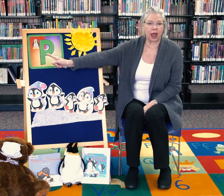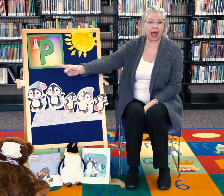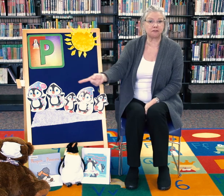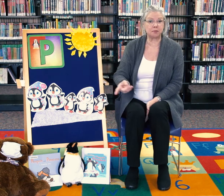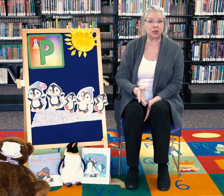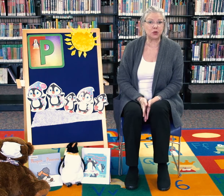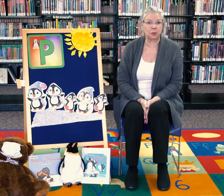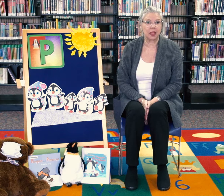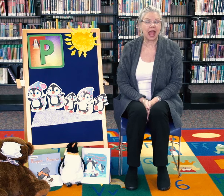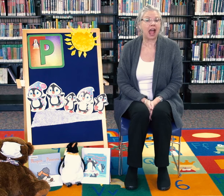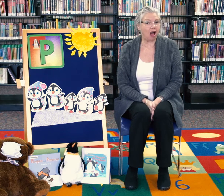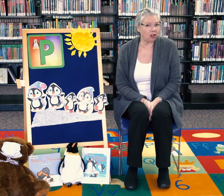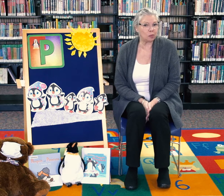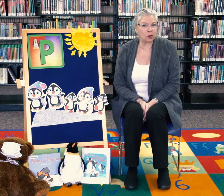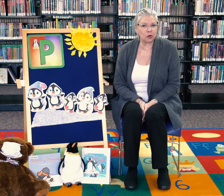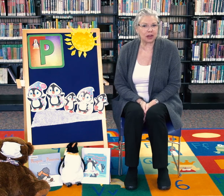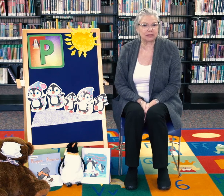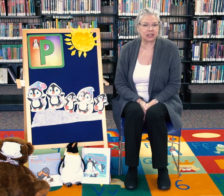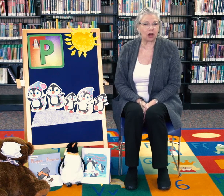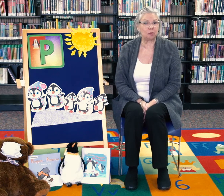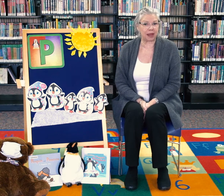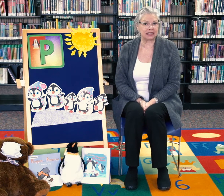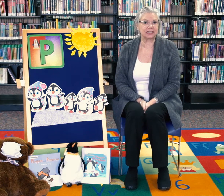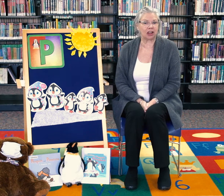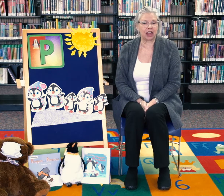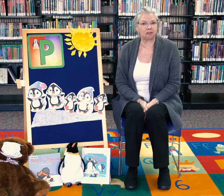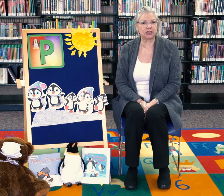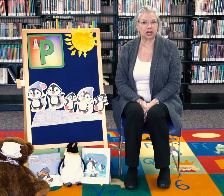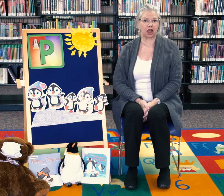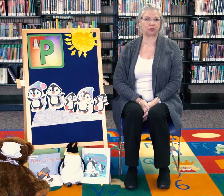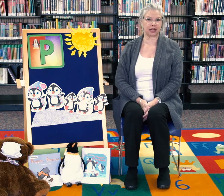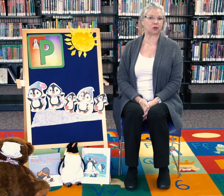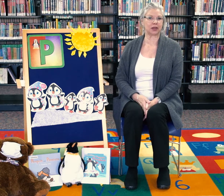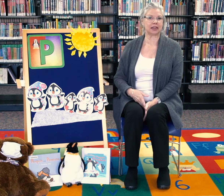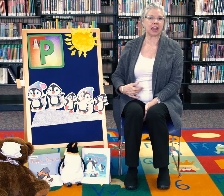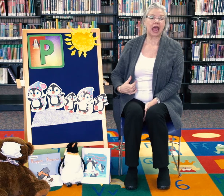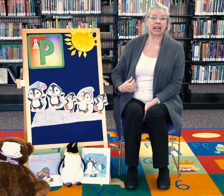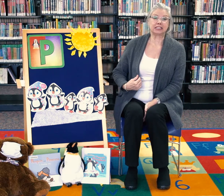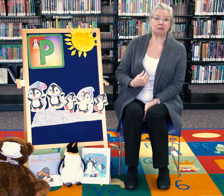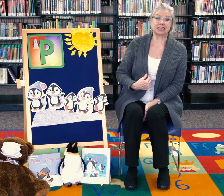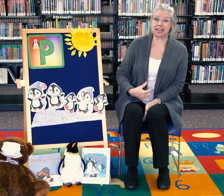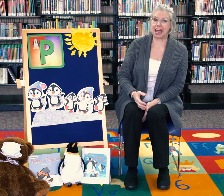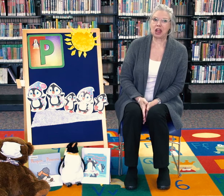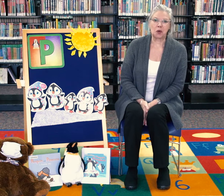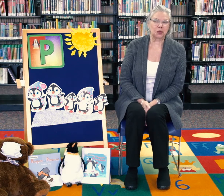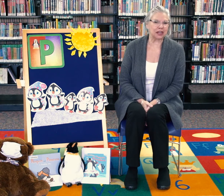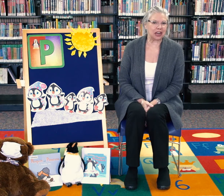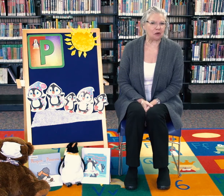a half moon. All our programs here are based on every child ready to read. And so today we're going to go